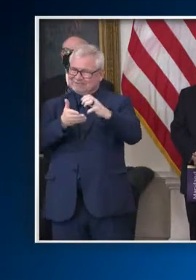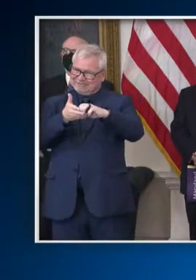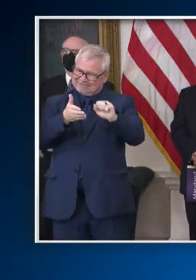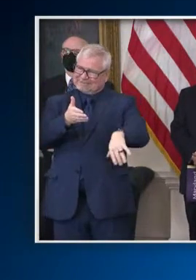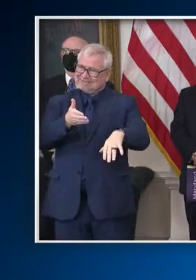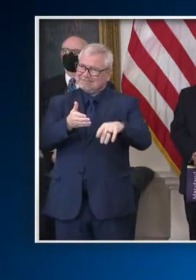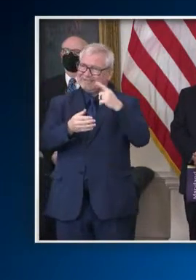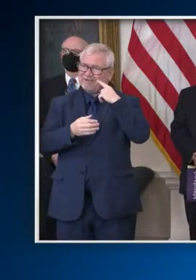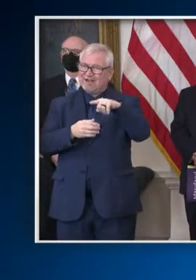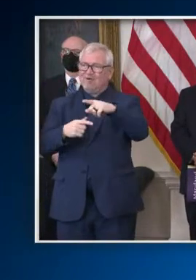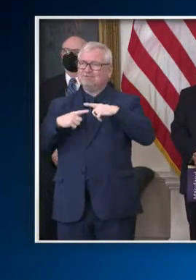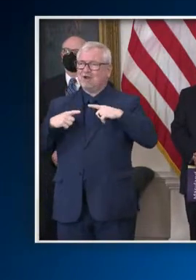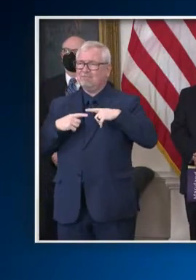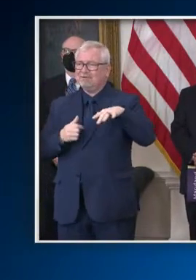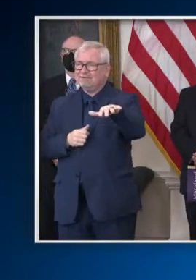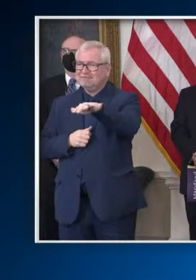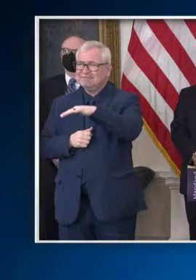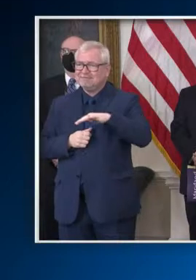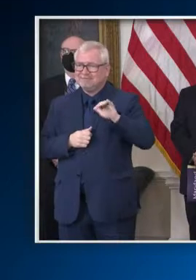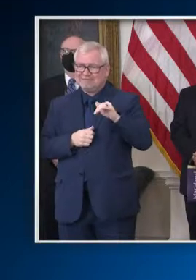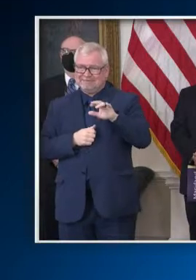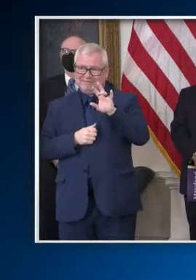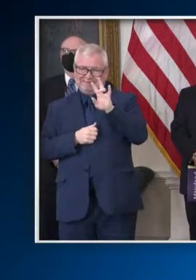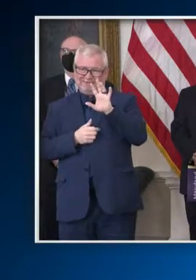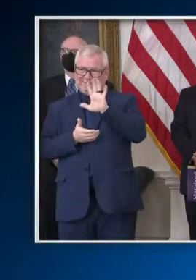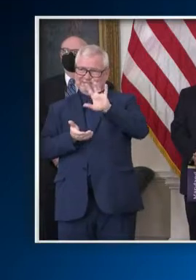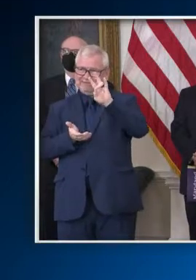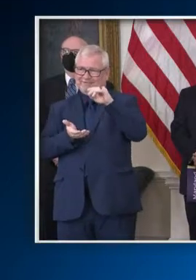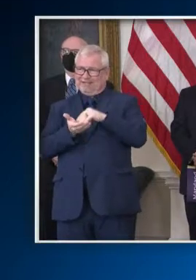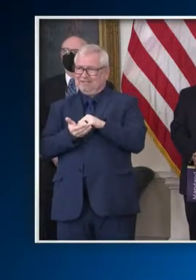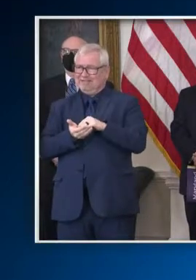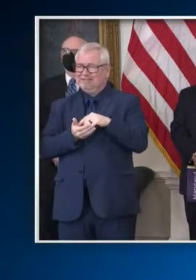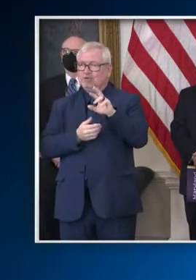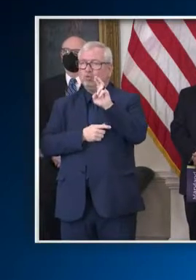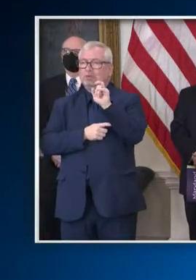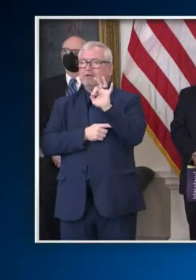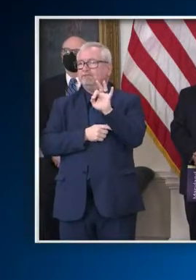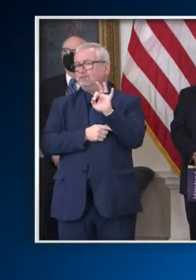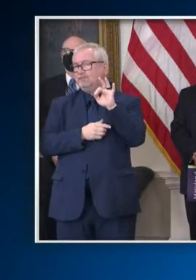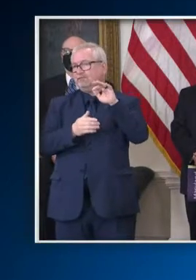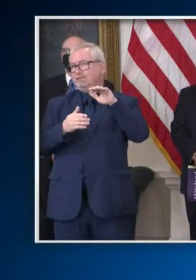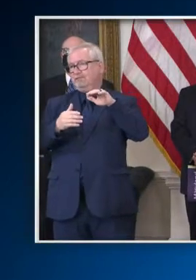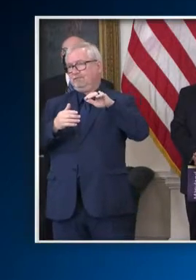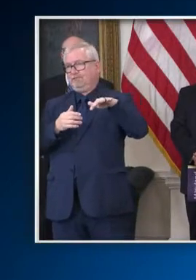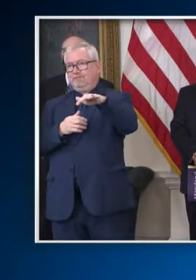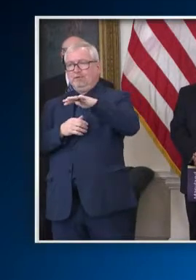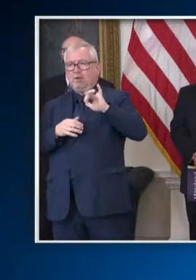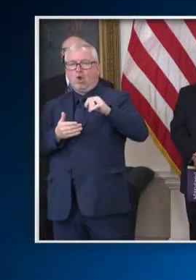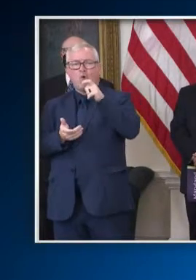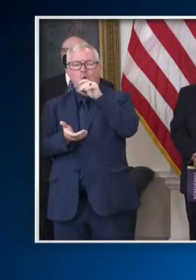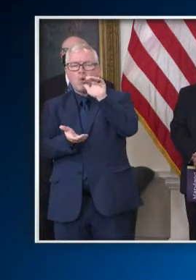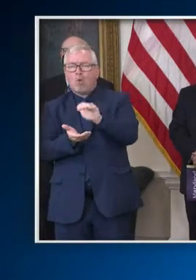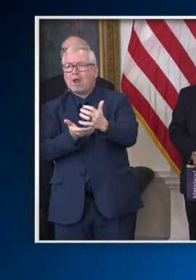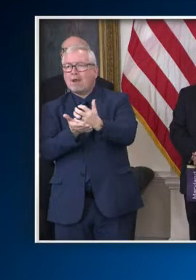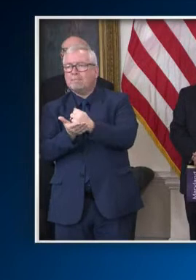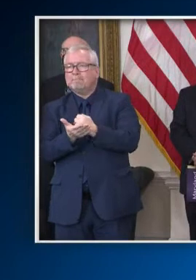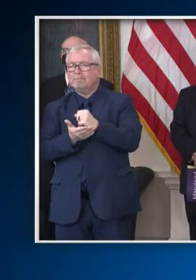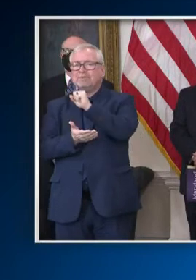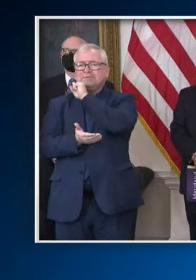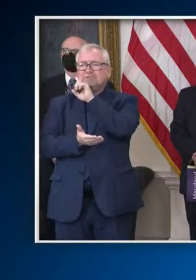relief over the next six years, removing 70,000 lower-income seniors from the tax rolls immediately